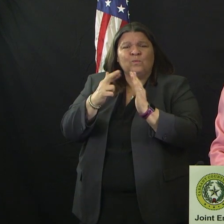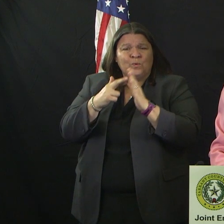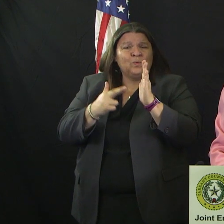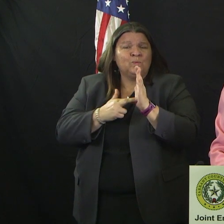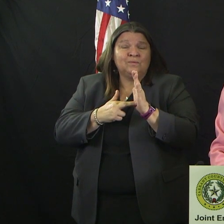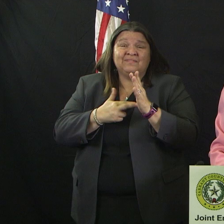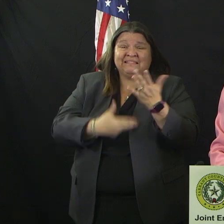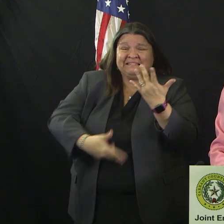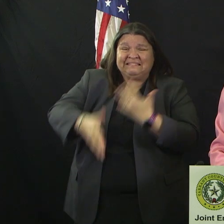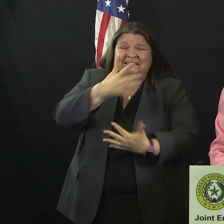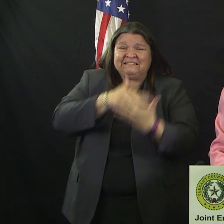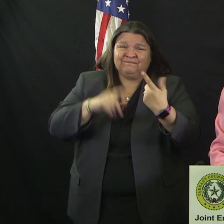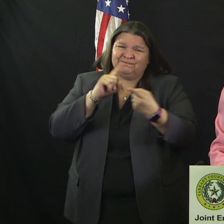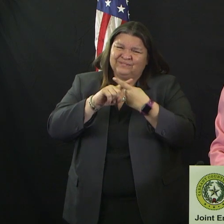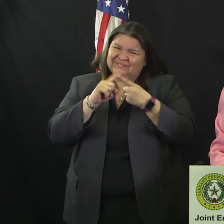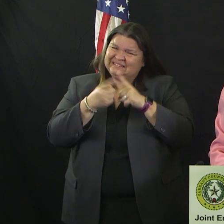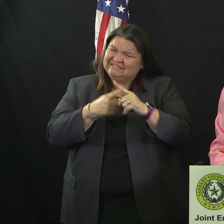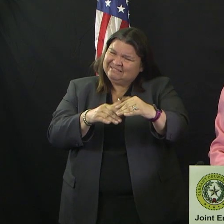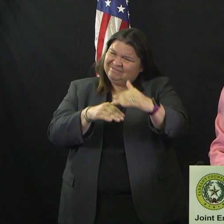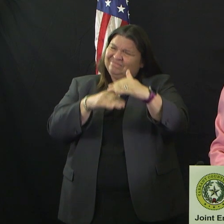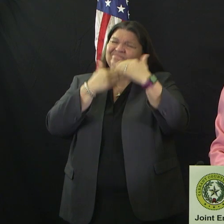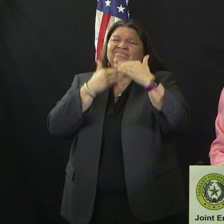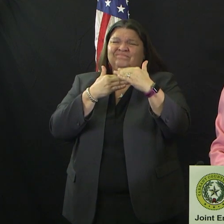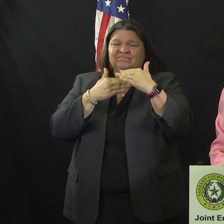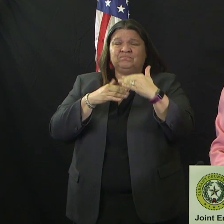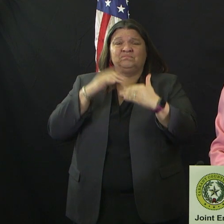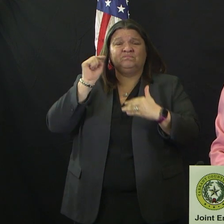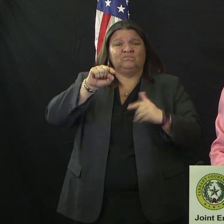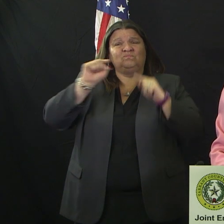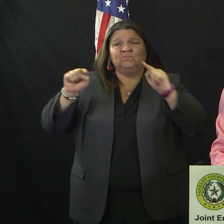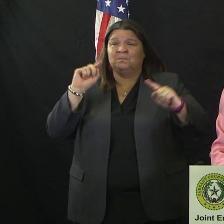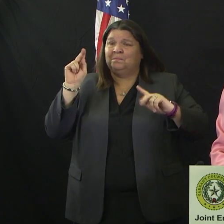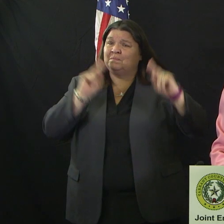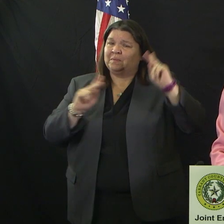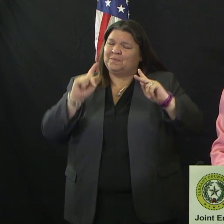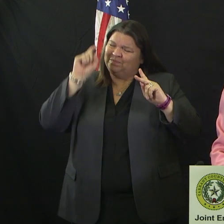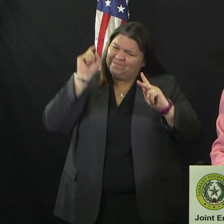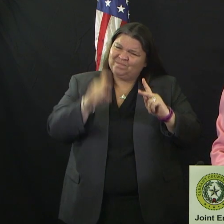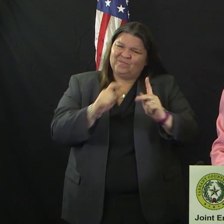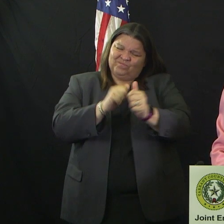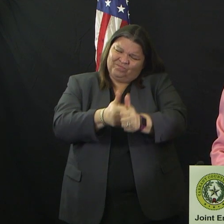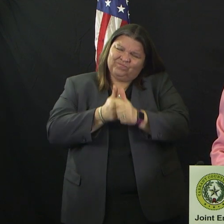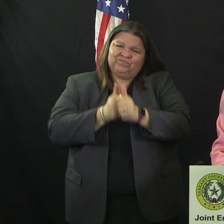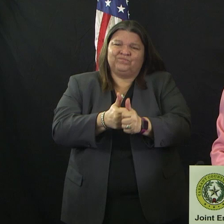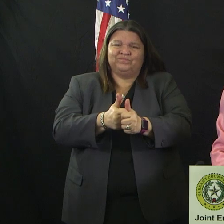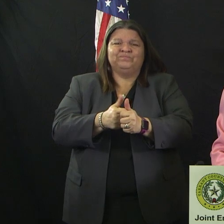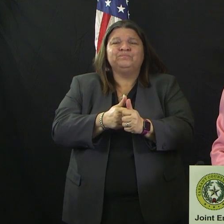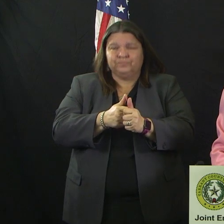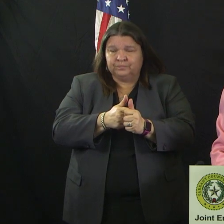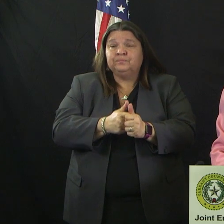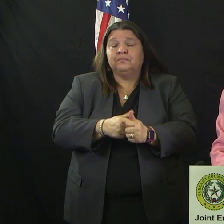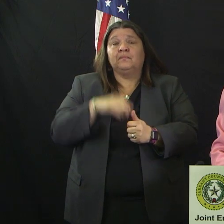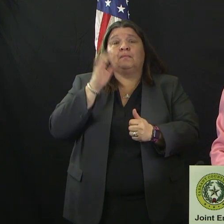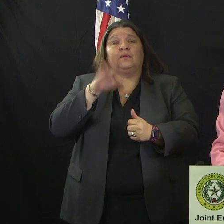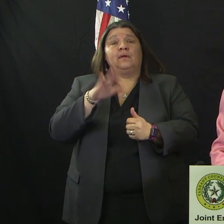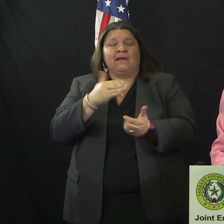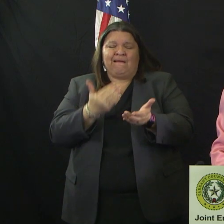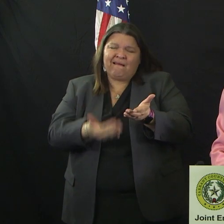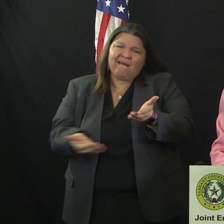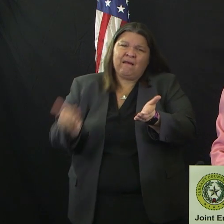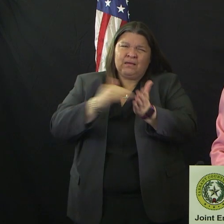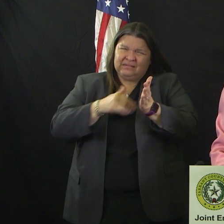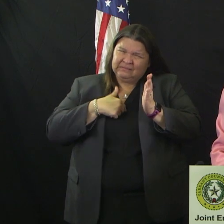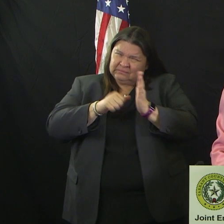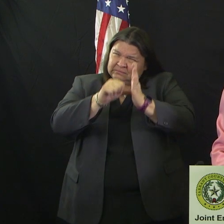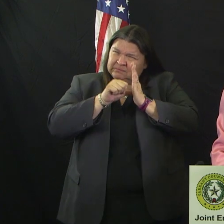practice this if we're going to slow this virus. Once again, we are urging everybody to take personal responsibility.